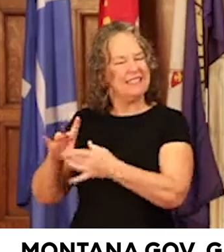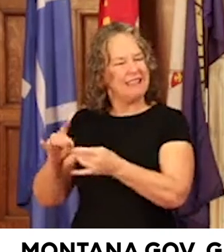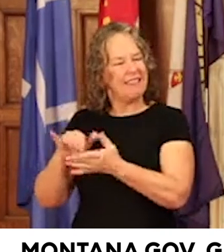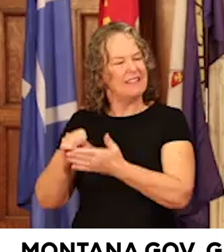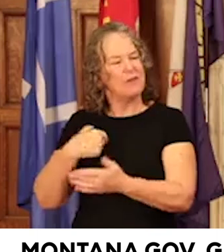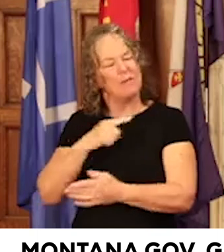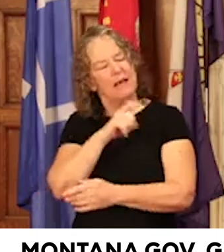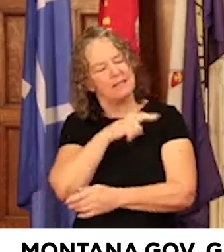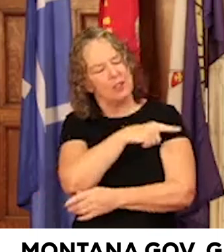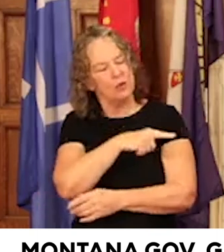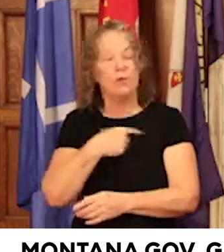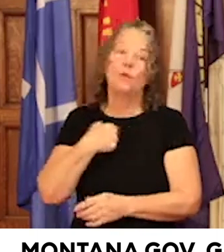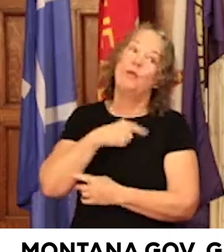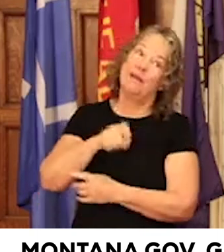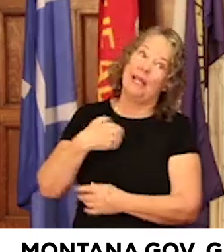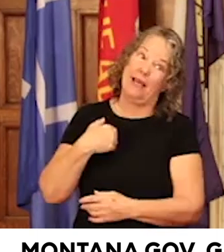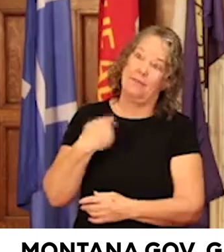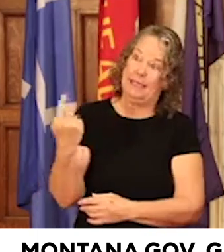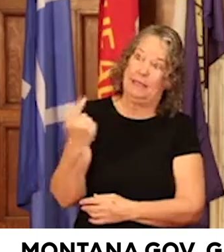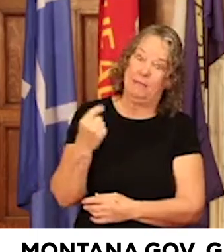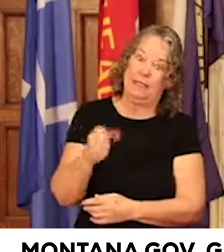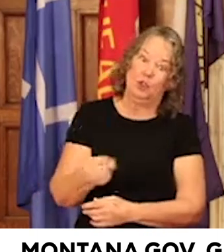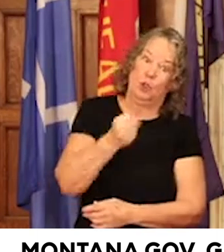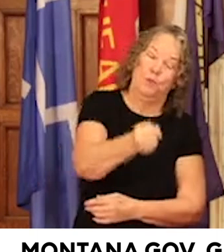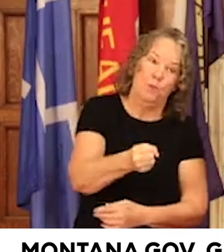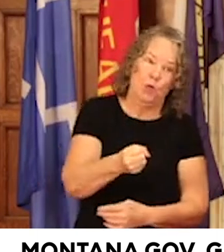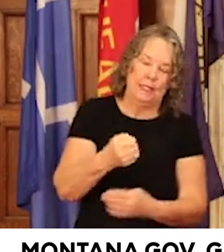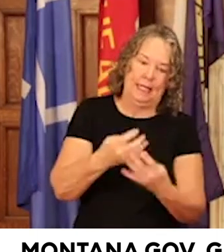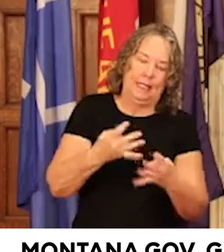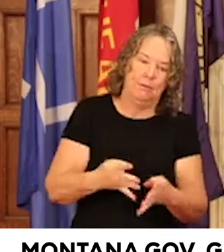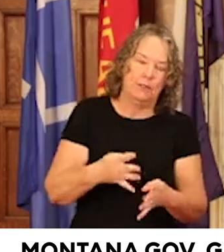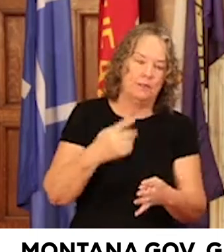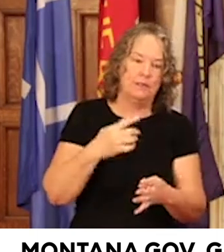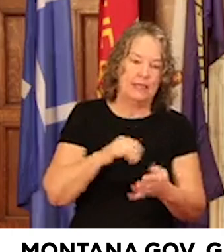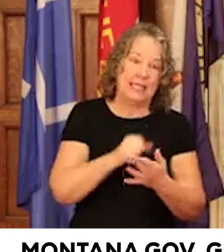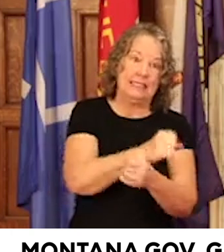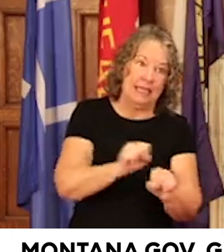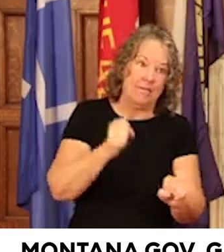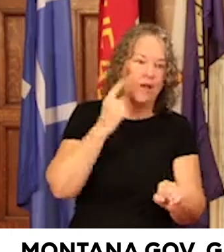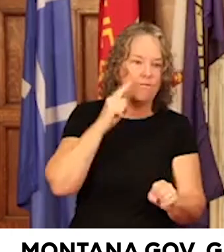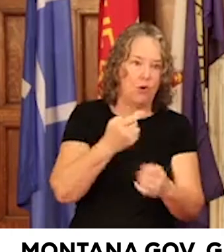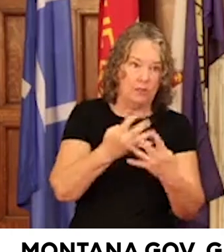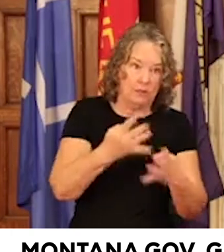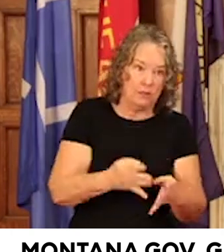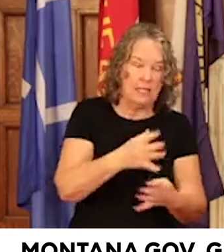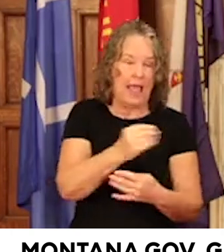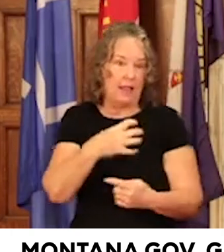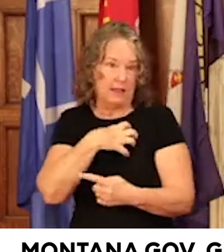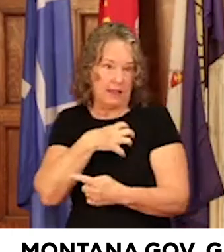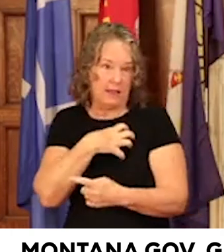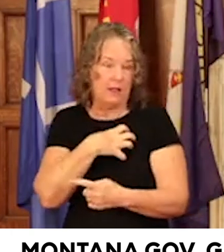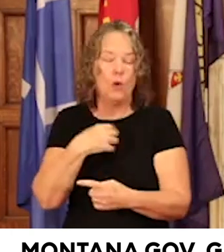We have to have a place to put inmates that are safe, both to the correctional officers and the inmates. We do not have enough